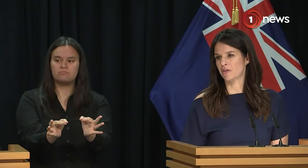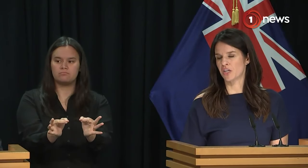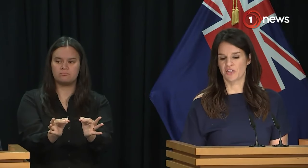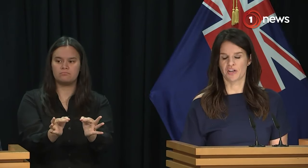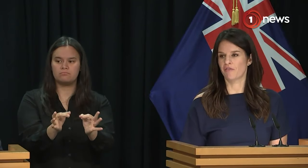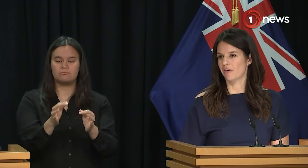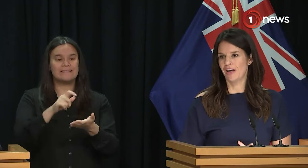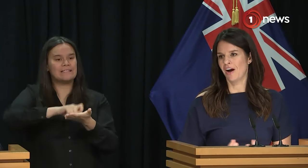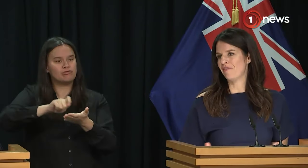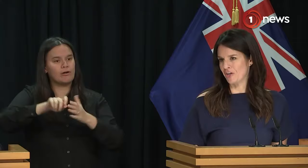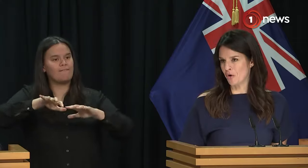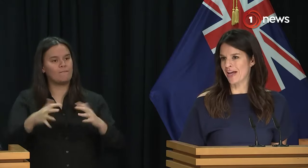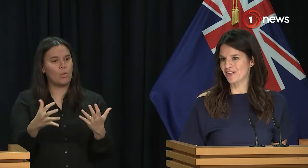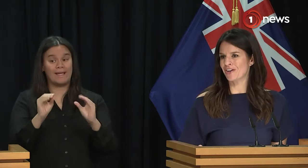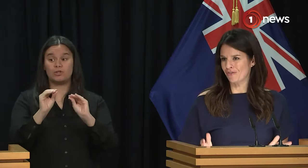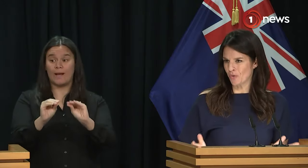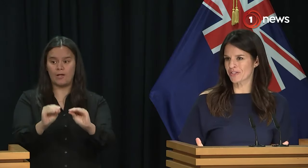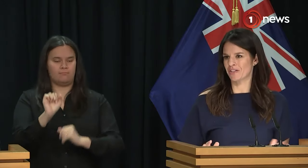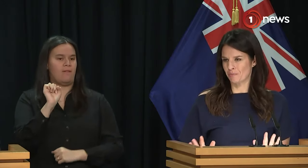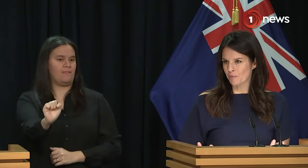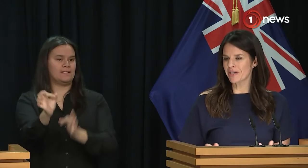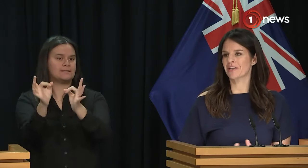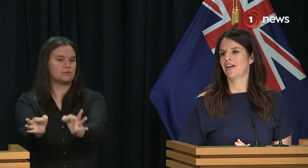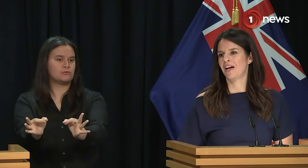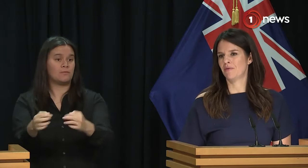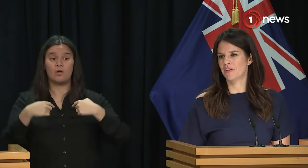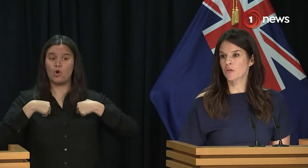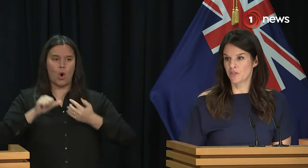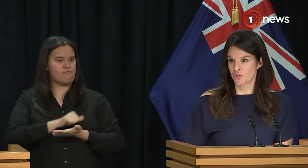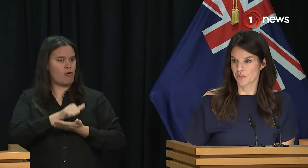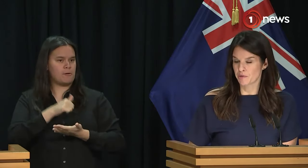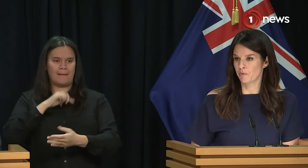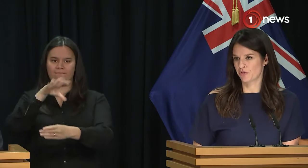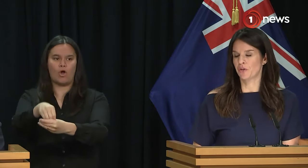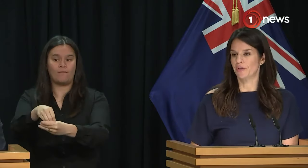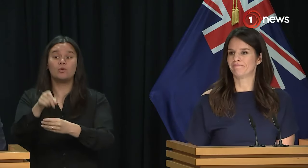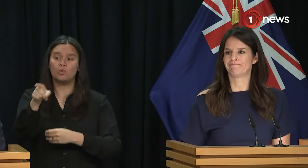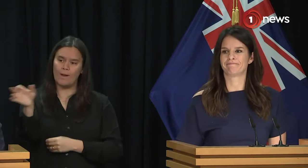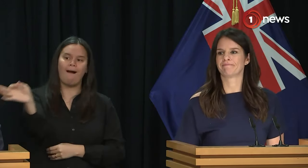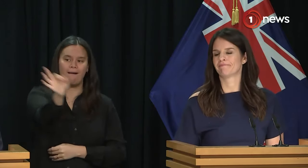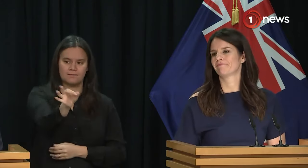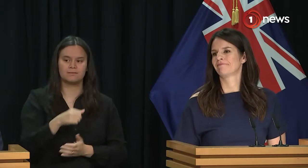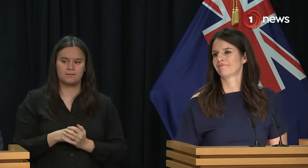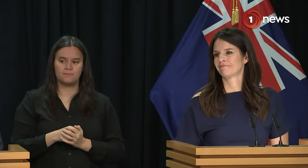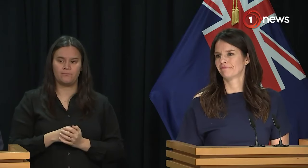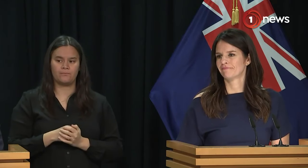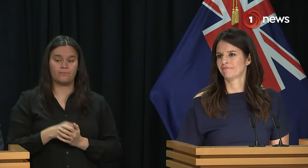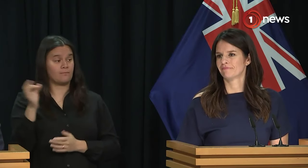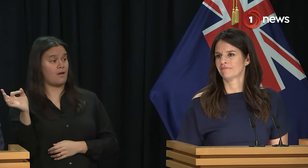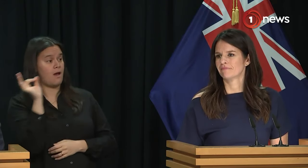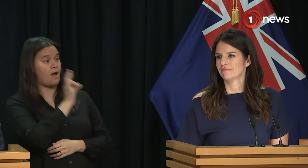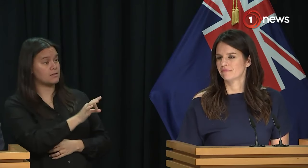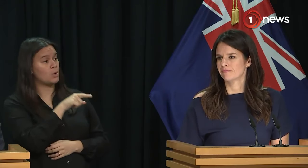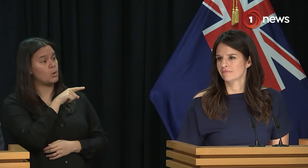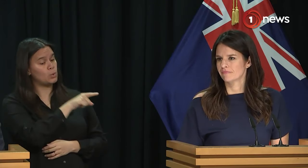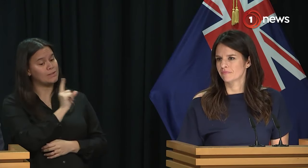Education to make those changes and I've had no hand in it, of course that's appropriate, so that's a question you'll need to put to her. And just secondly, you also mentioned